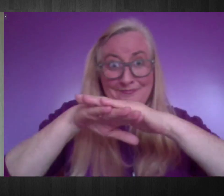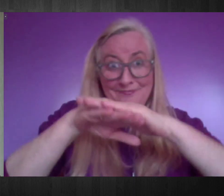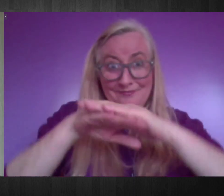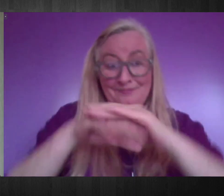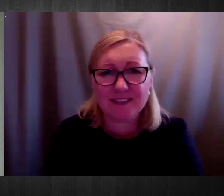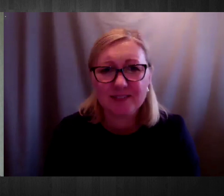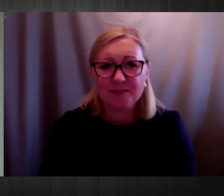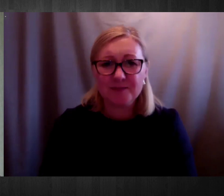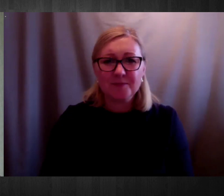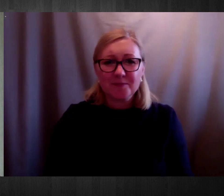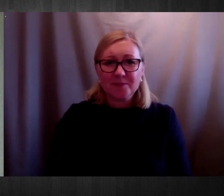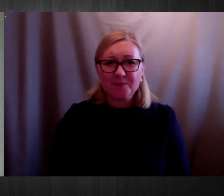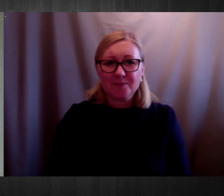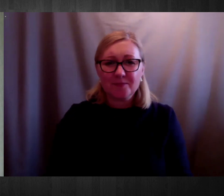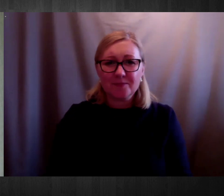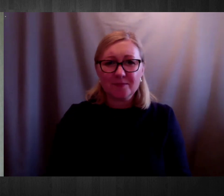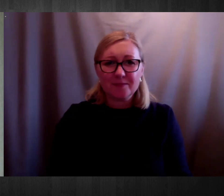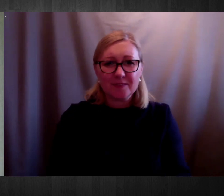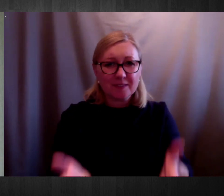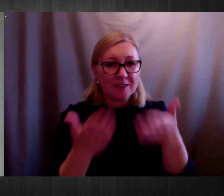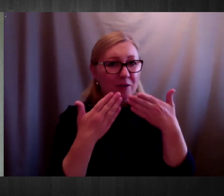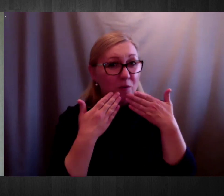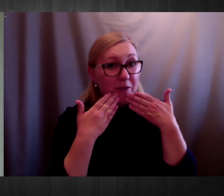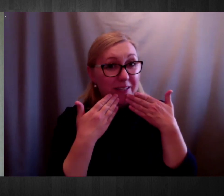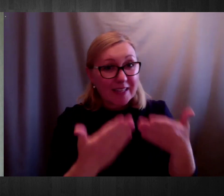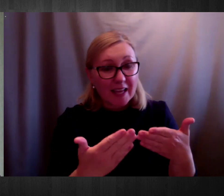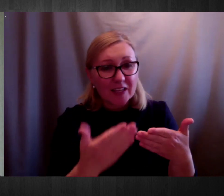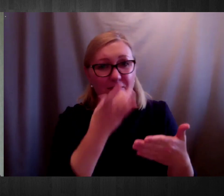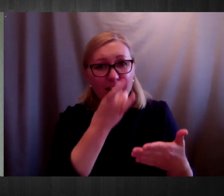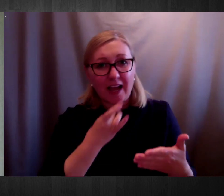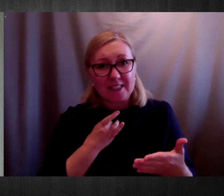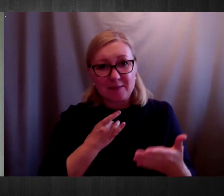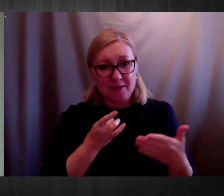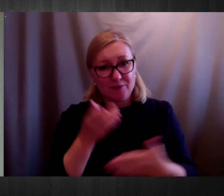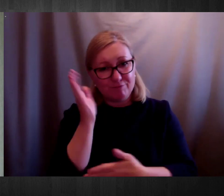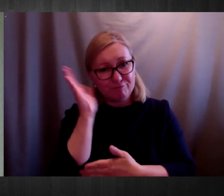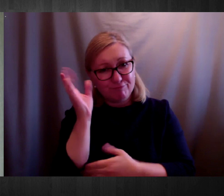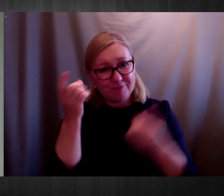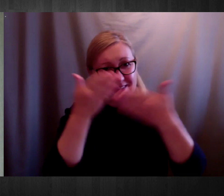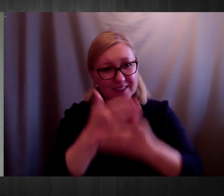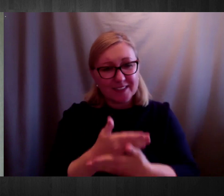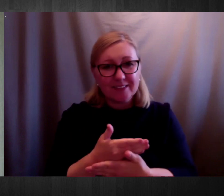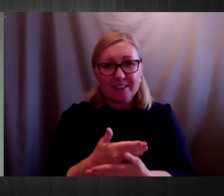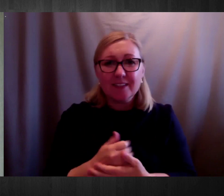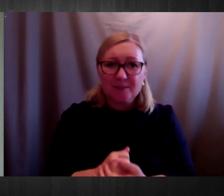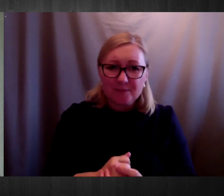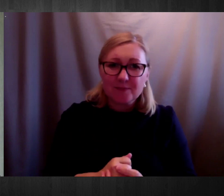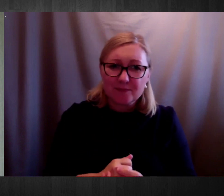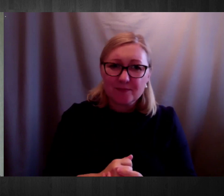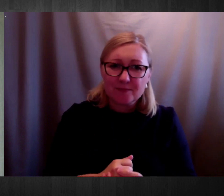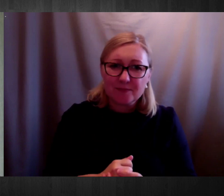Thank you, Anya, for the invitation to be here on the panel this evening. Whilst I use and quote stats,